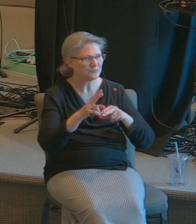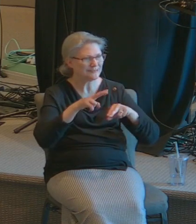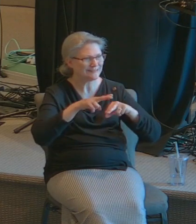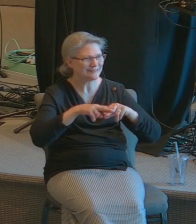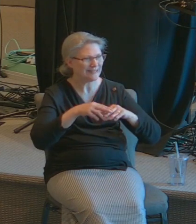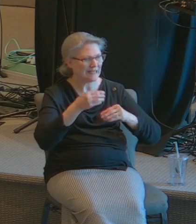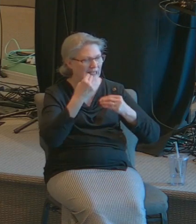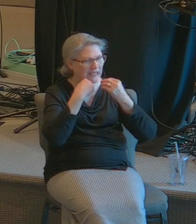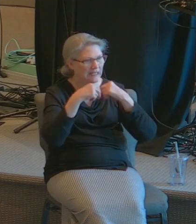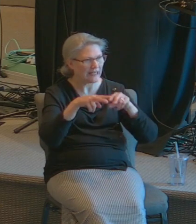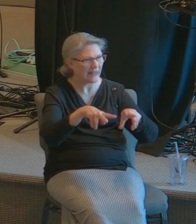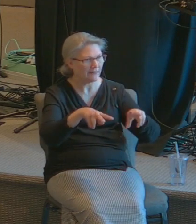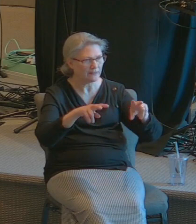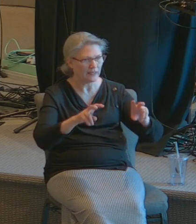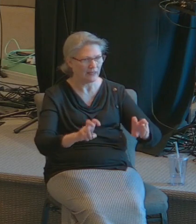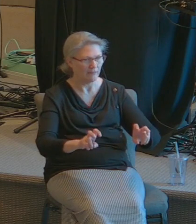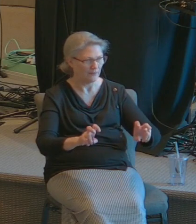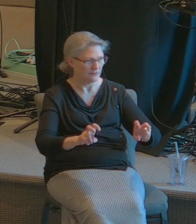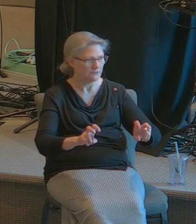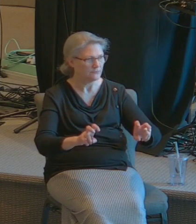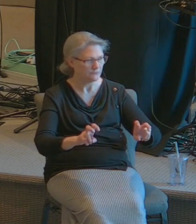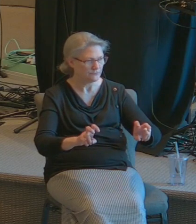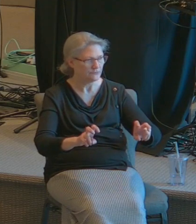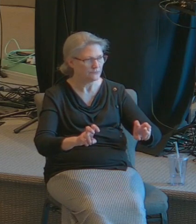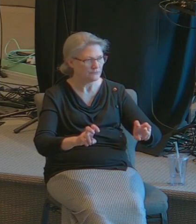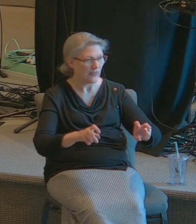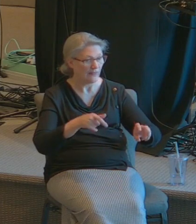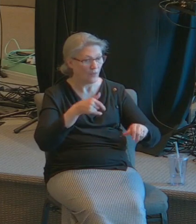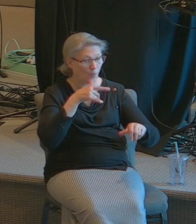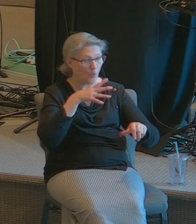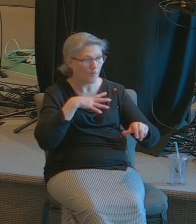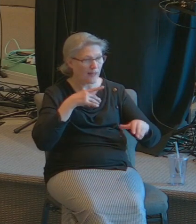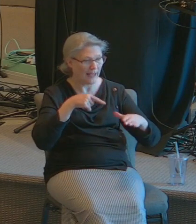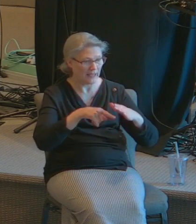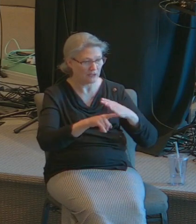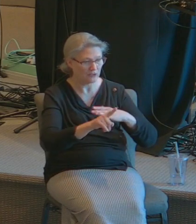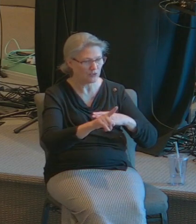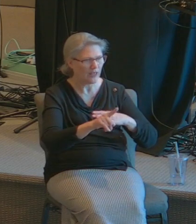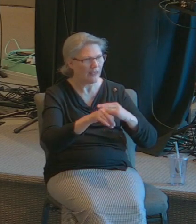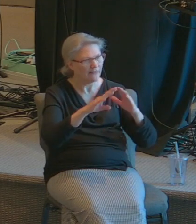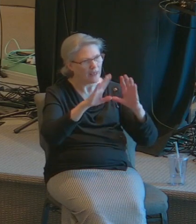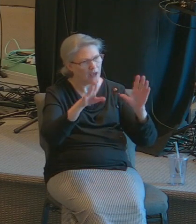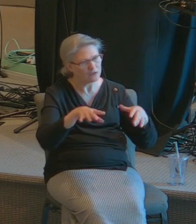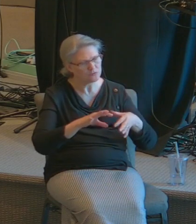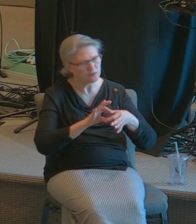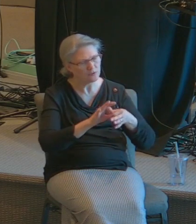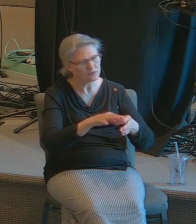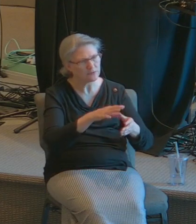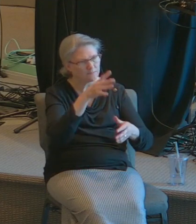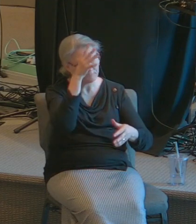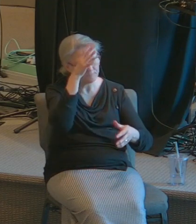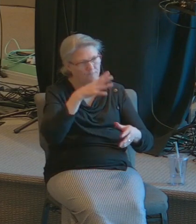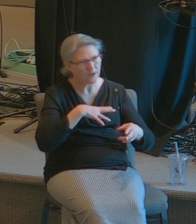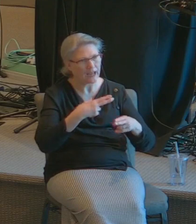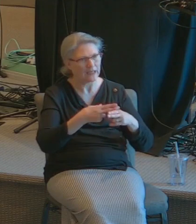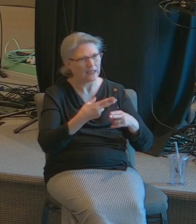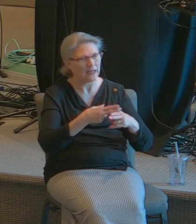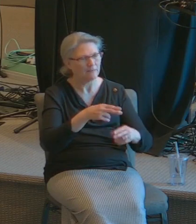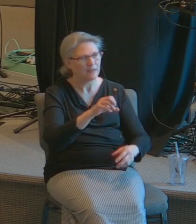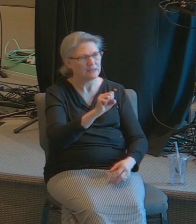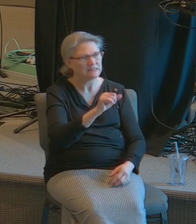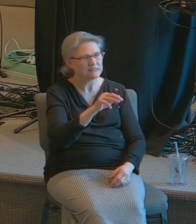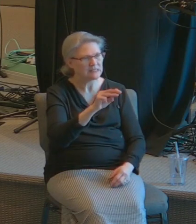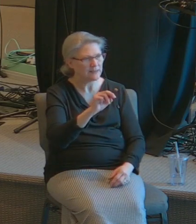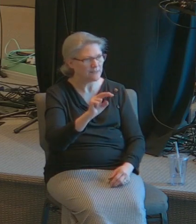of Matthew when he said Lord if you will you can make me clean and the Lord